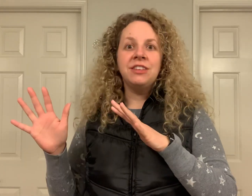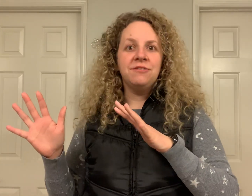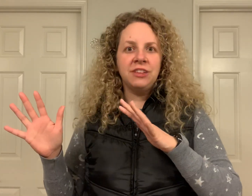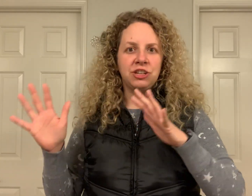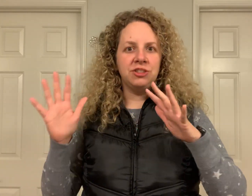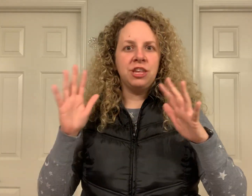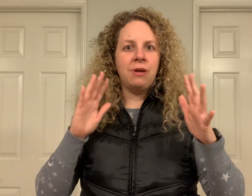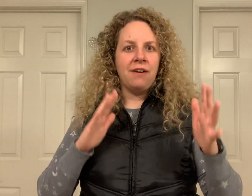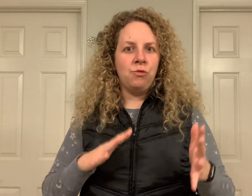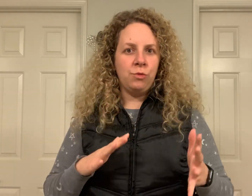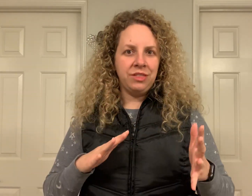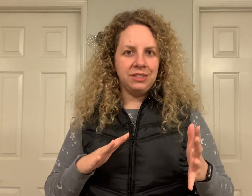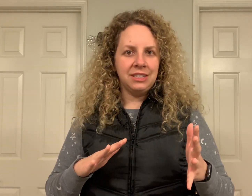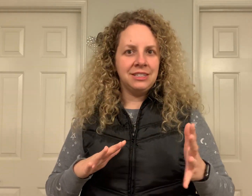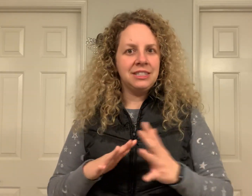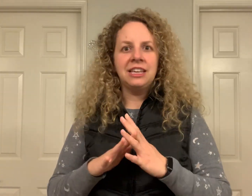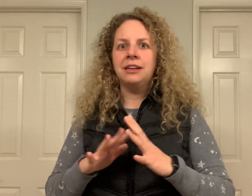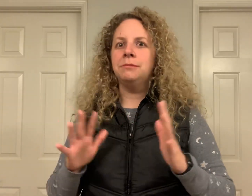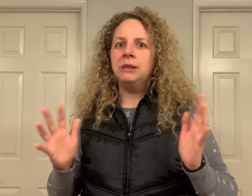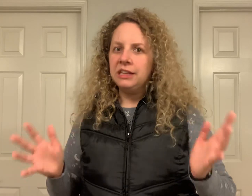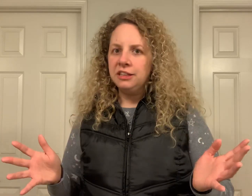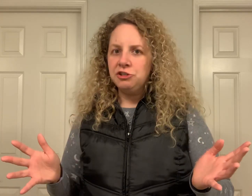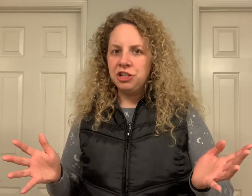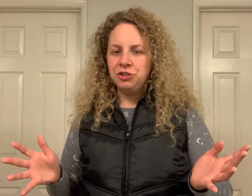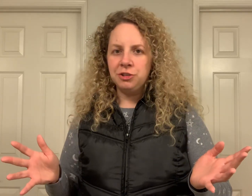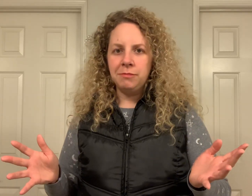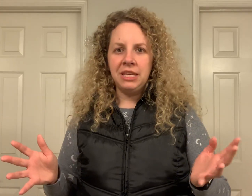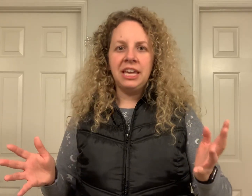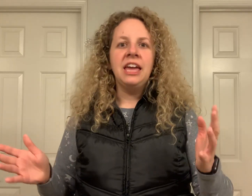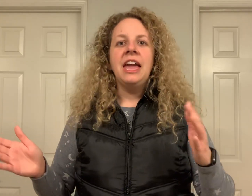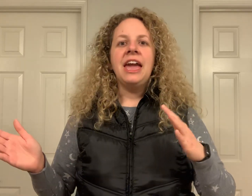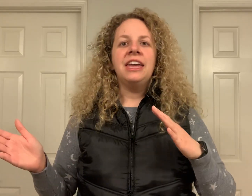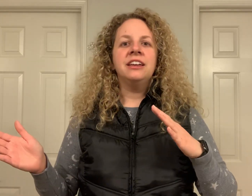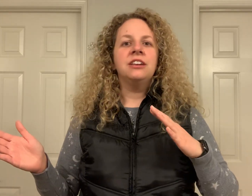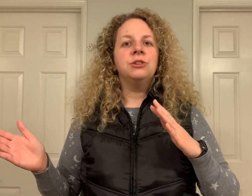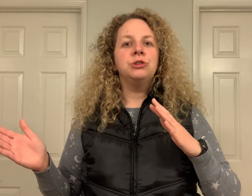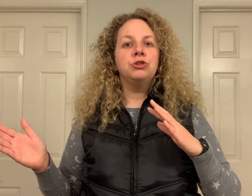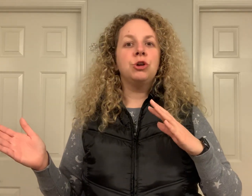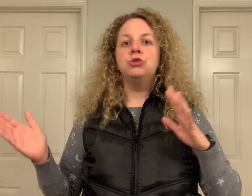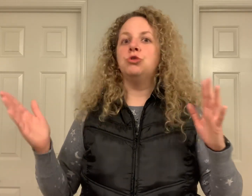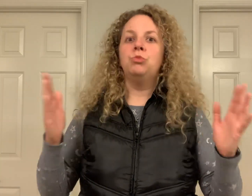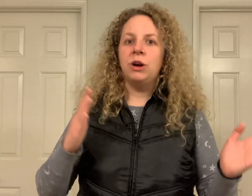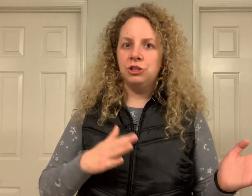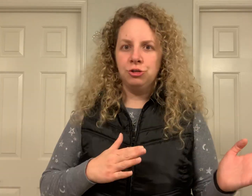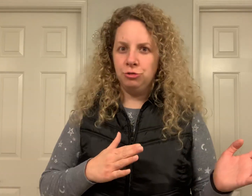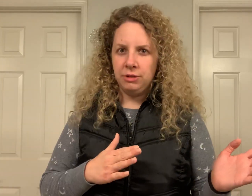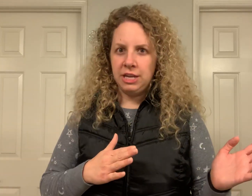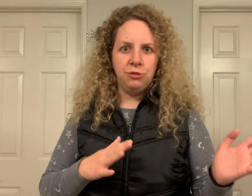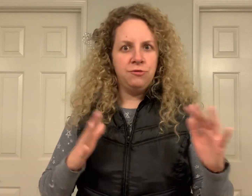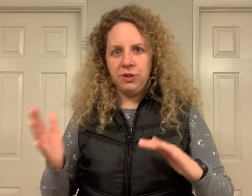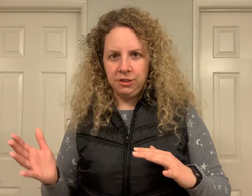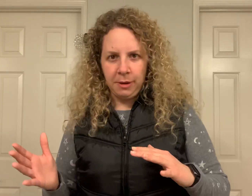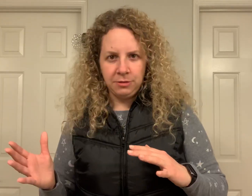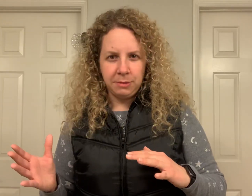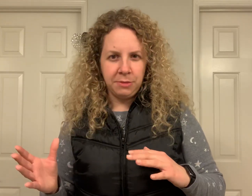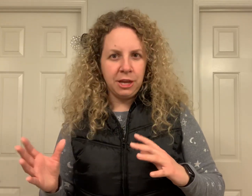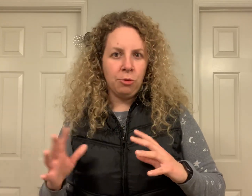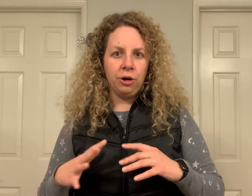the inflection that you have with a sentence can completely change the meaning and it can also show to what degree you feel about something or